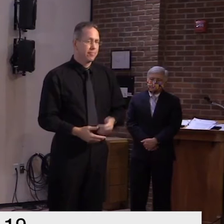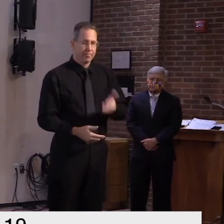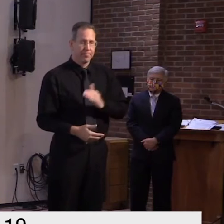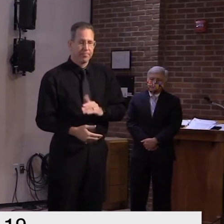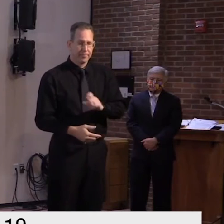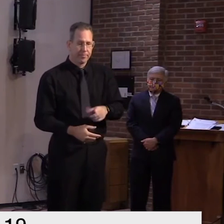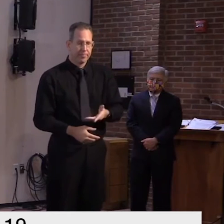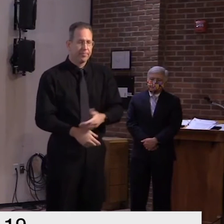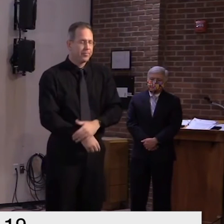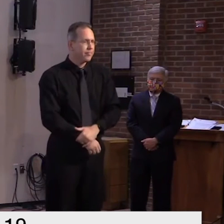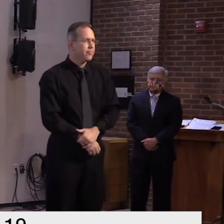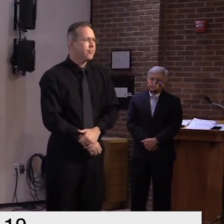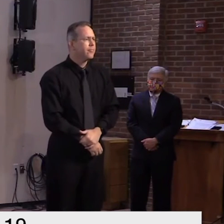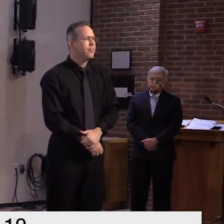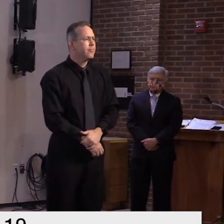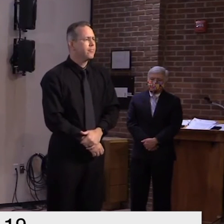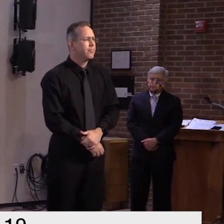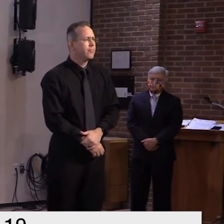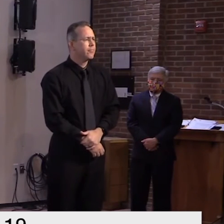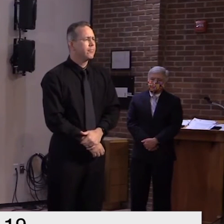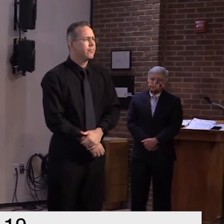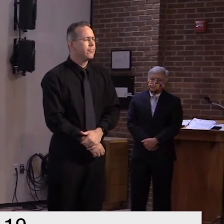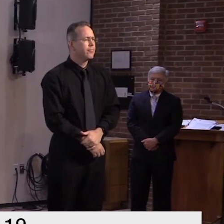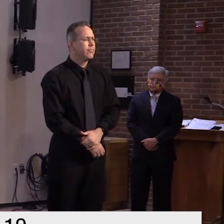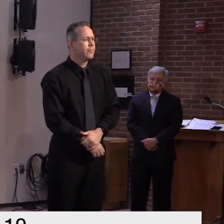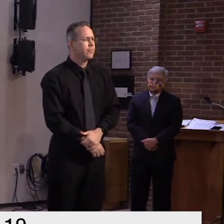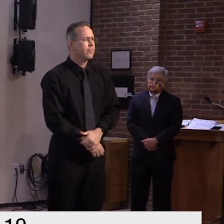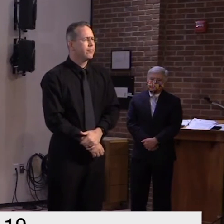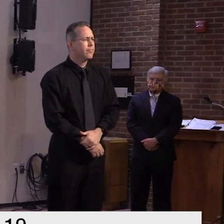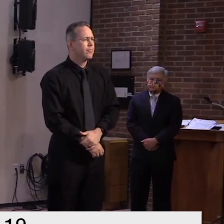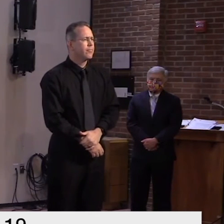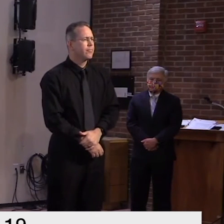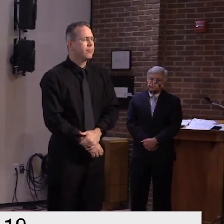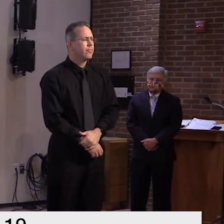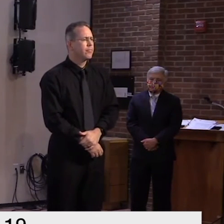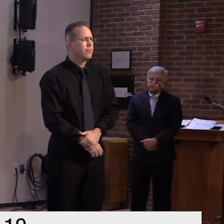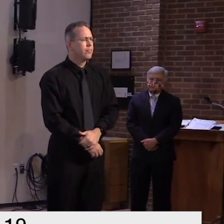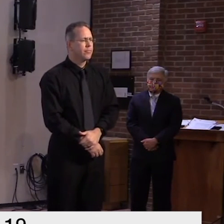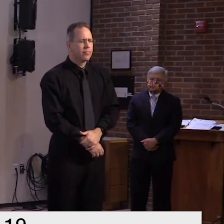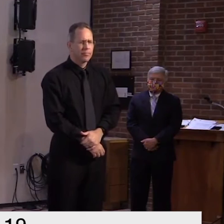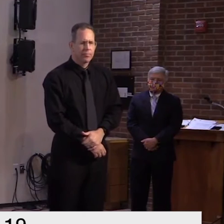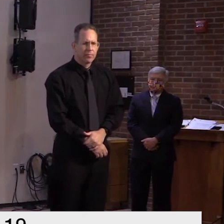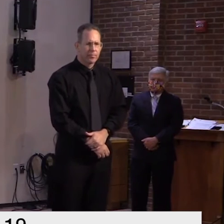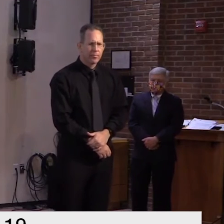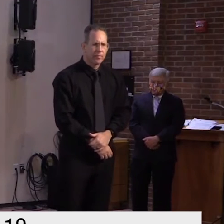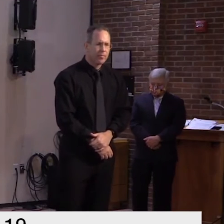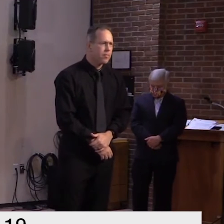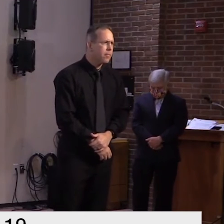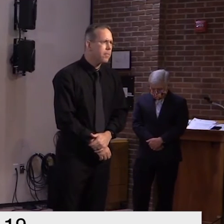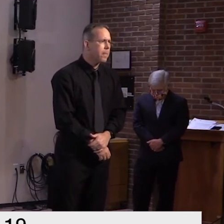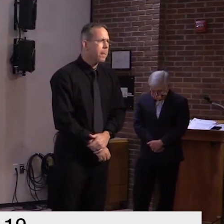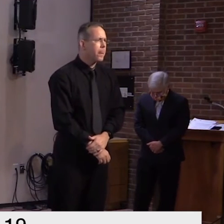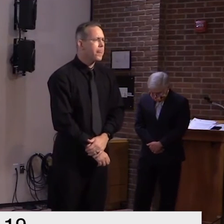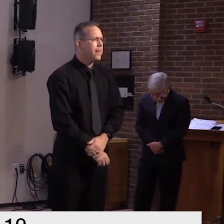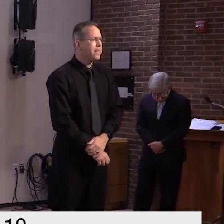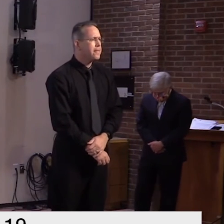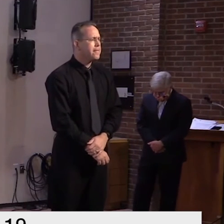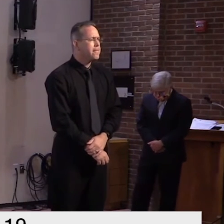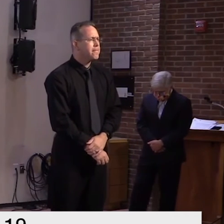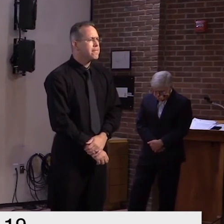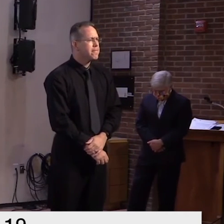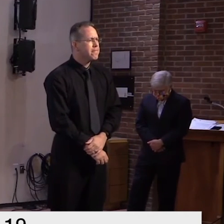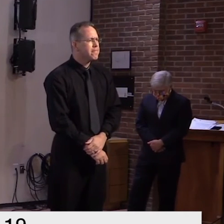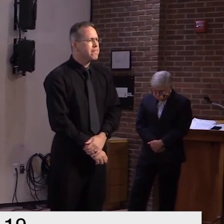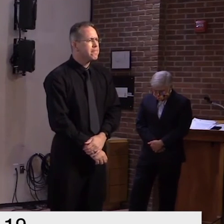uh jumping off of this question of uh annual question i'm curious about if you've considered um